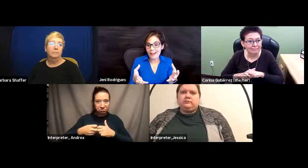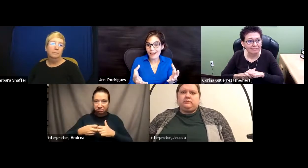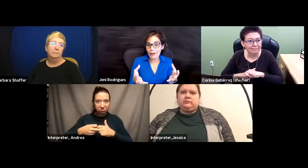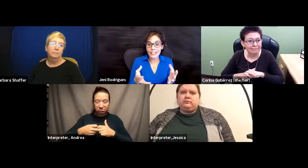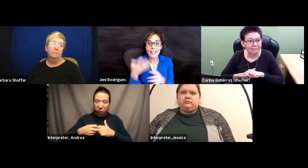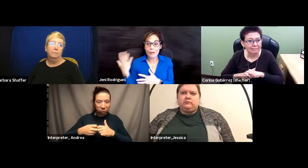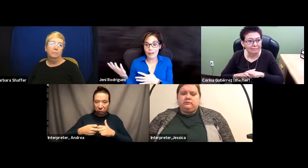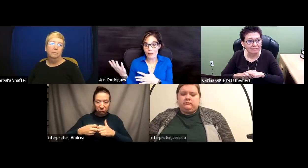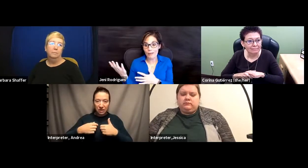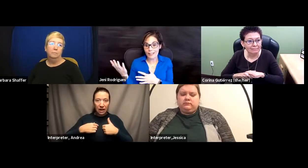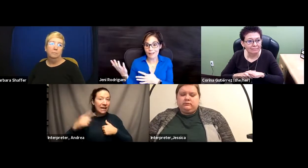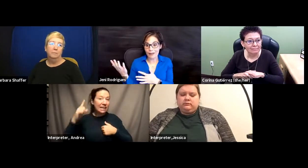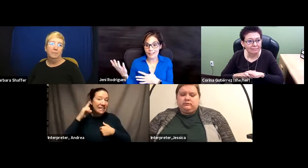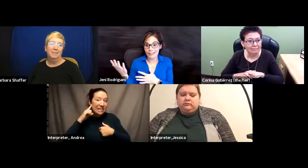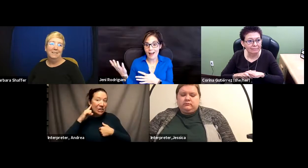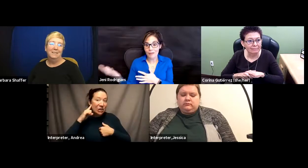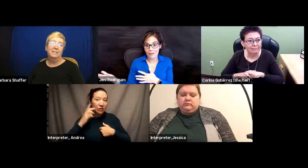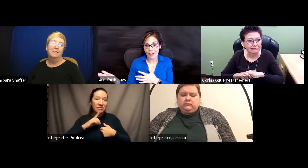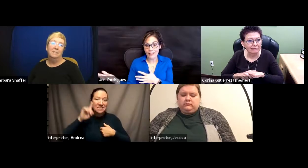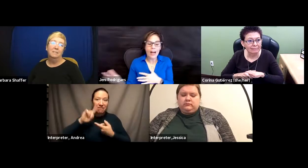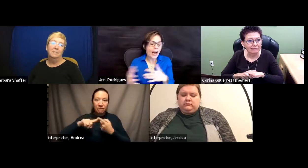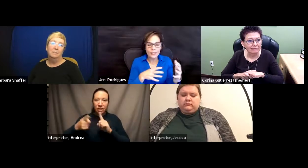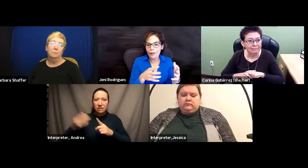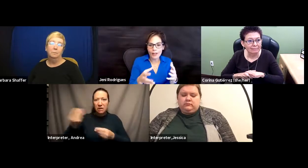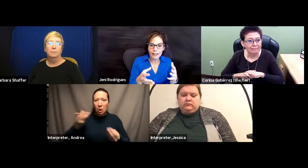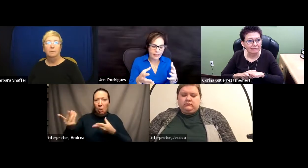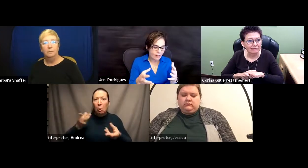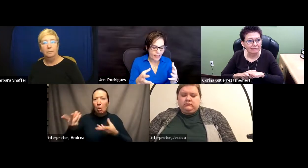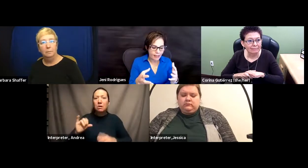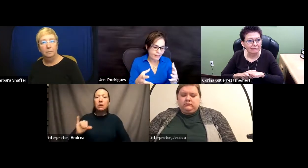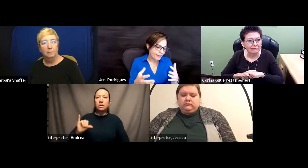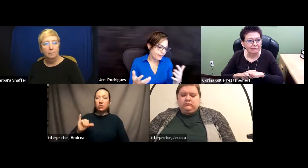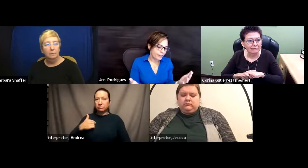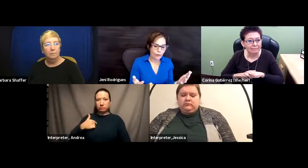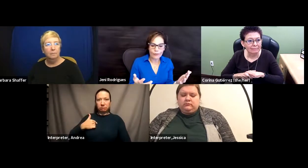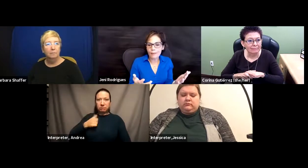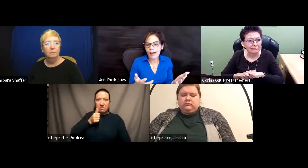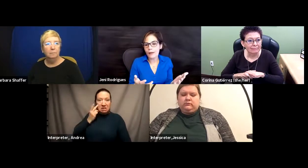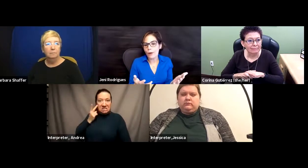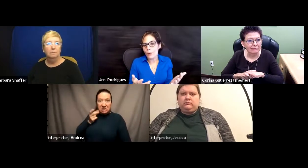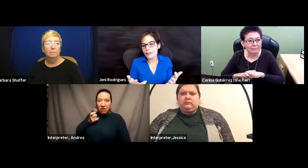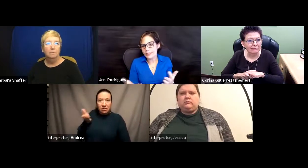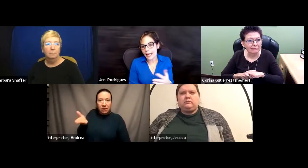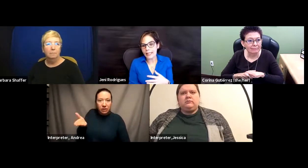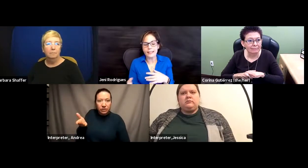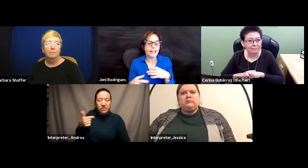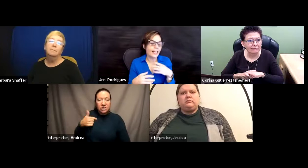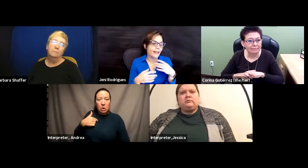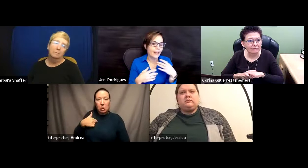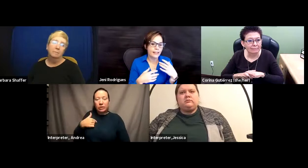I only hear about them from my deaf friends after the fact, I deal with things like, you know, them not knowing where to stand and saying things